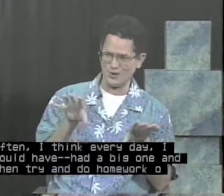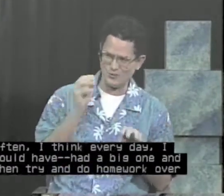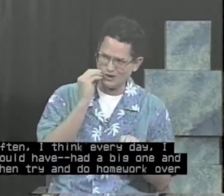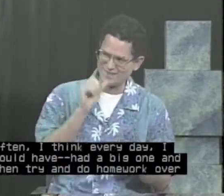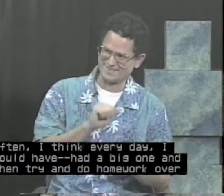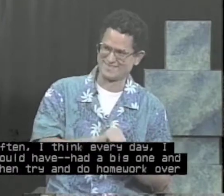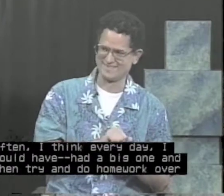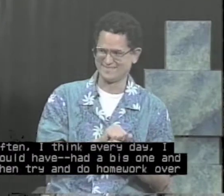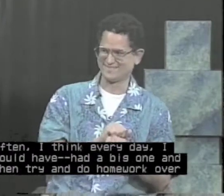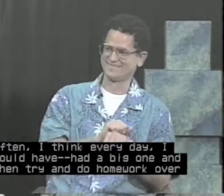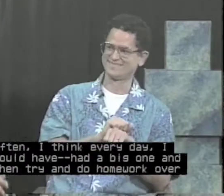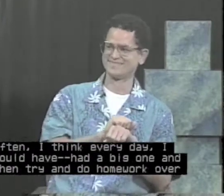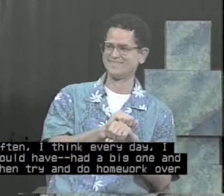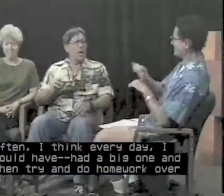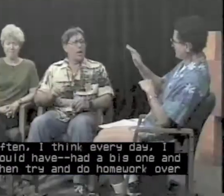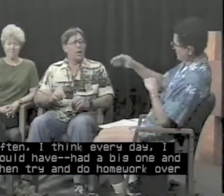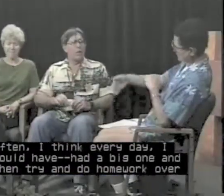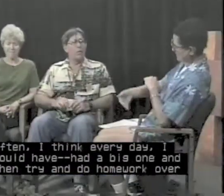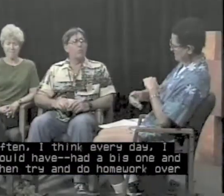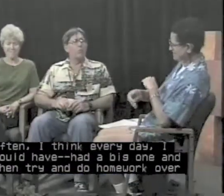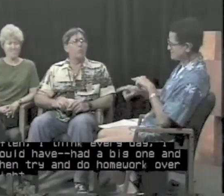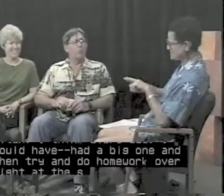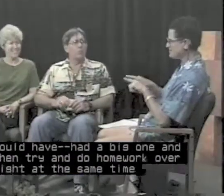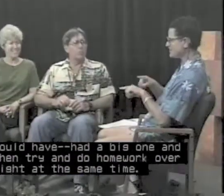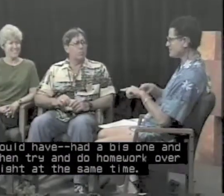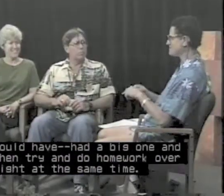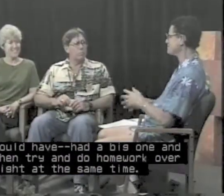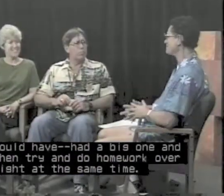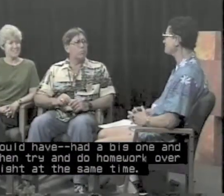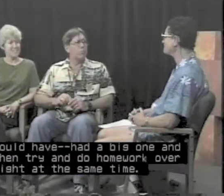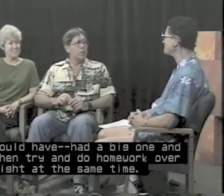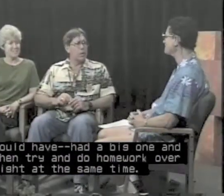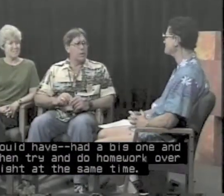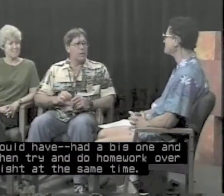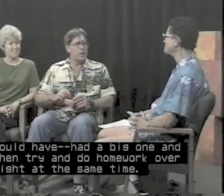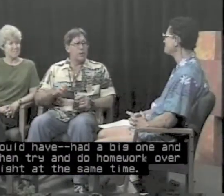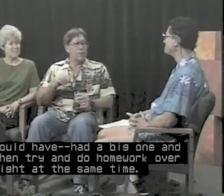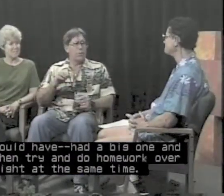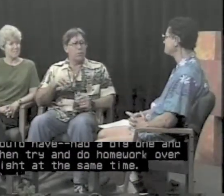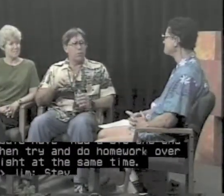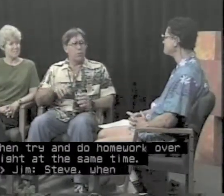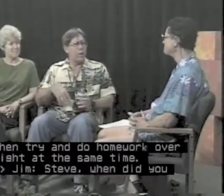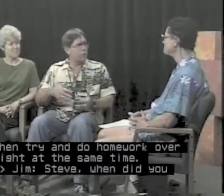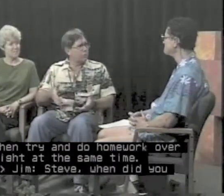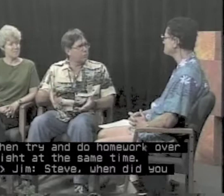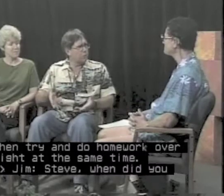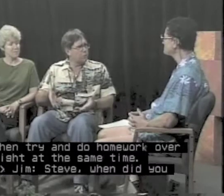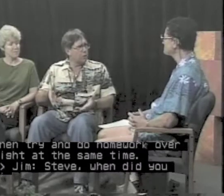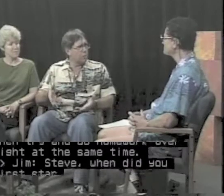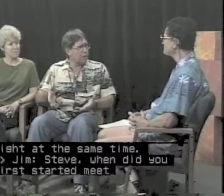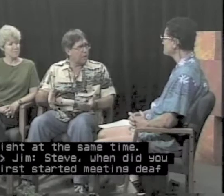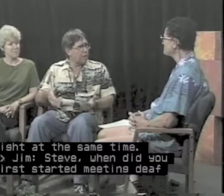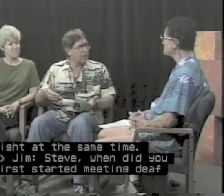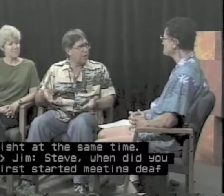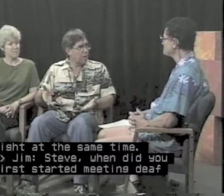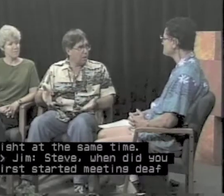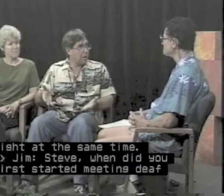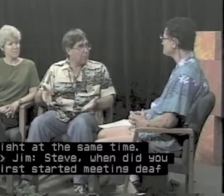homework overnight at same time. Steve, when did you first start meeting deaf